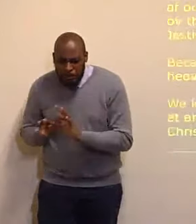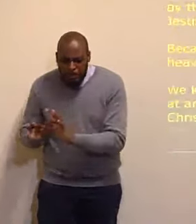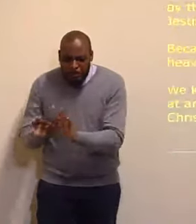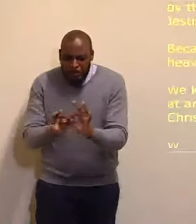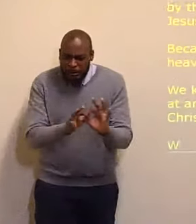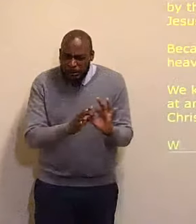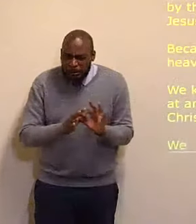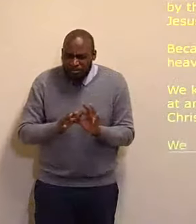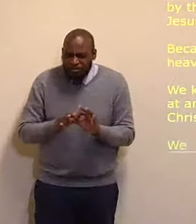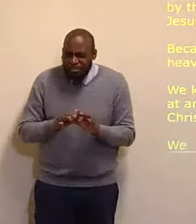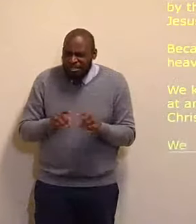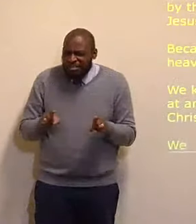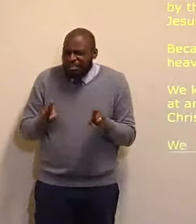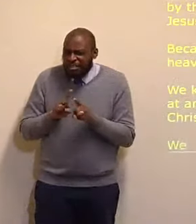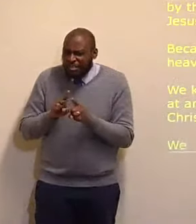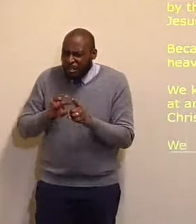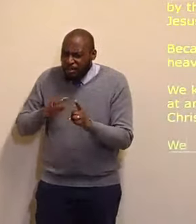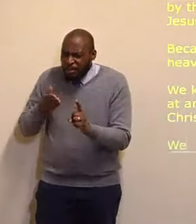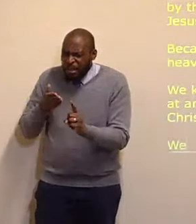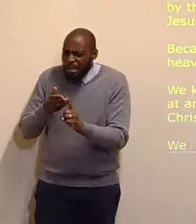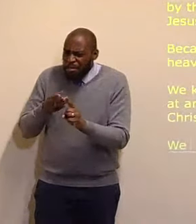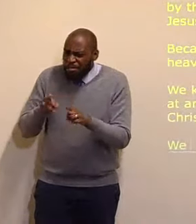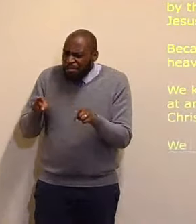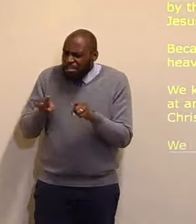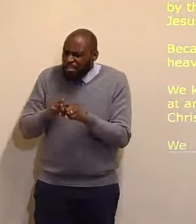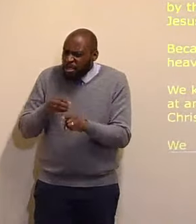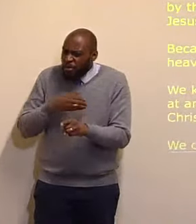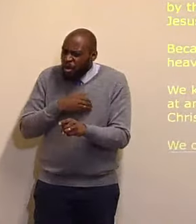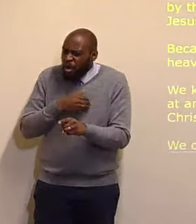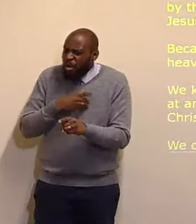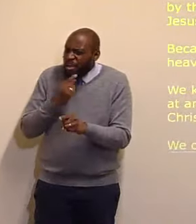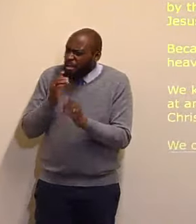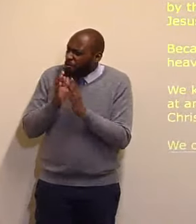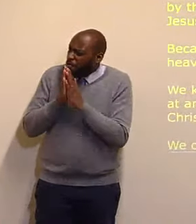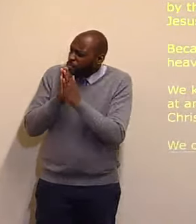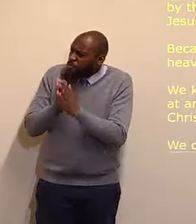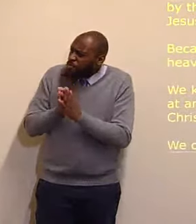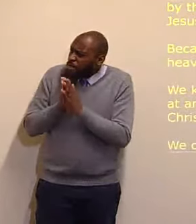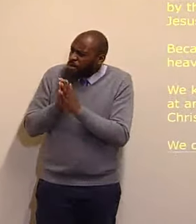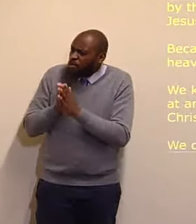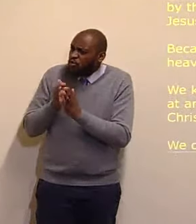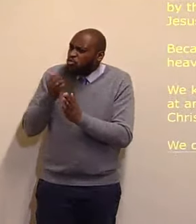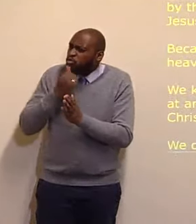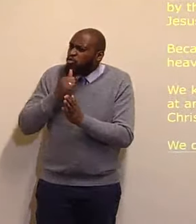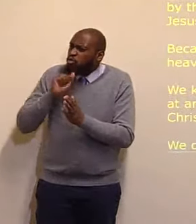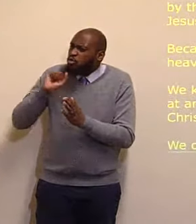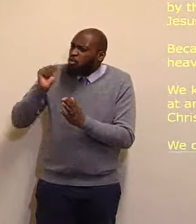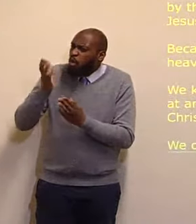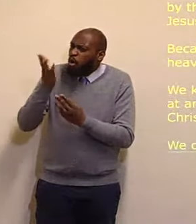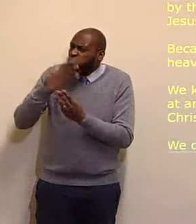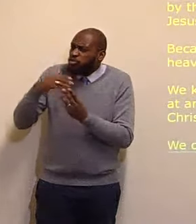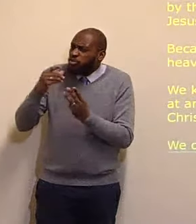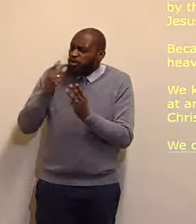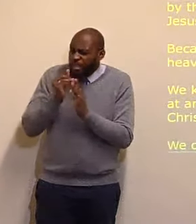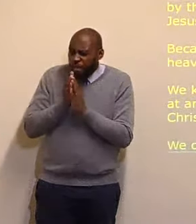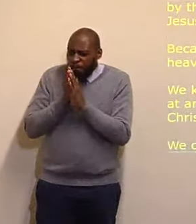and by the power of thy Spirit, we can come to thee. O Lord, be merciful to us again.